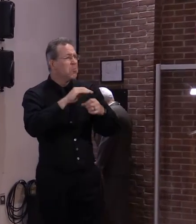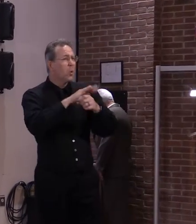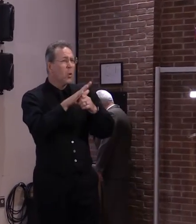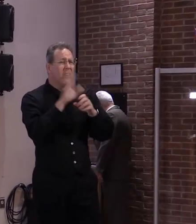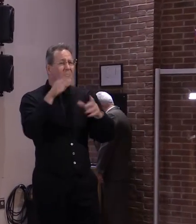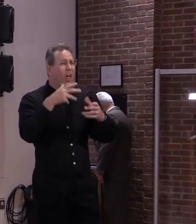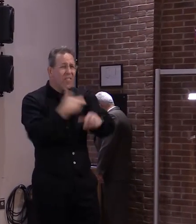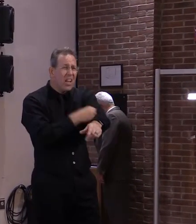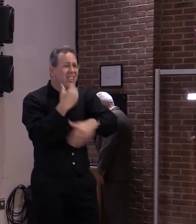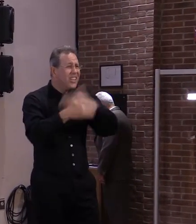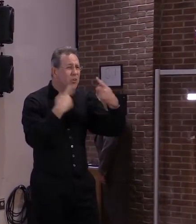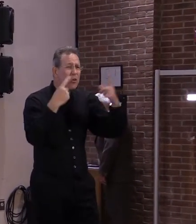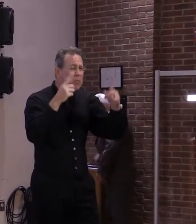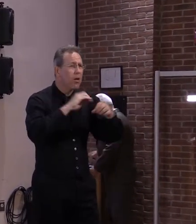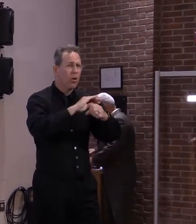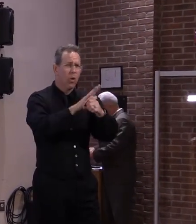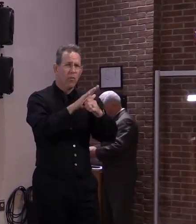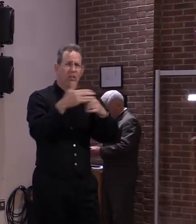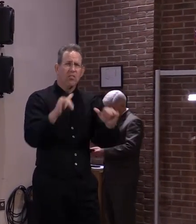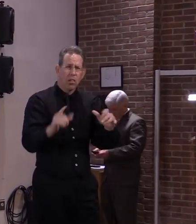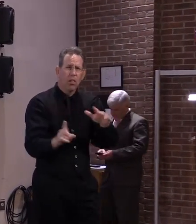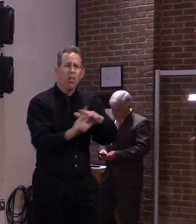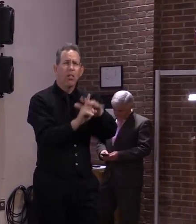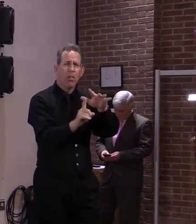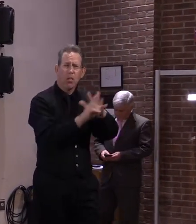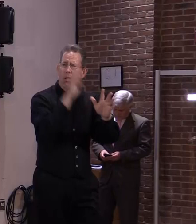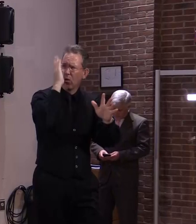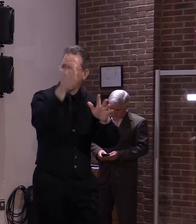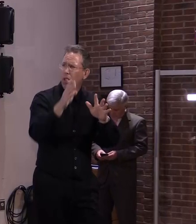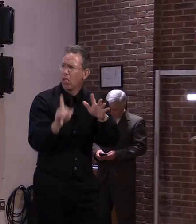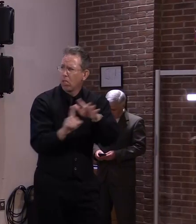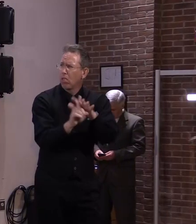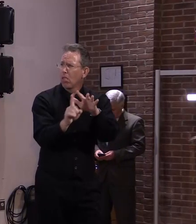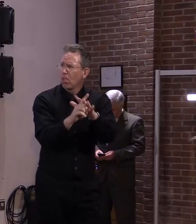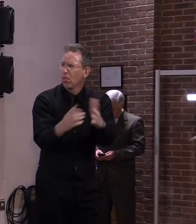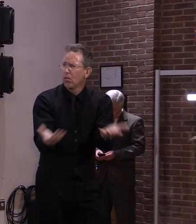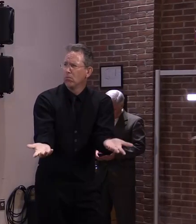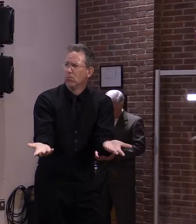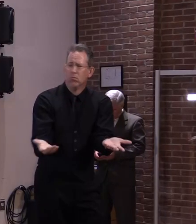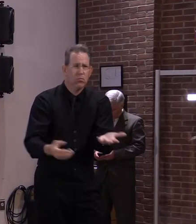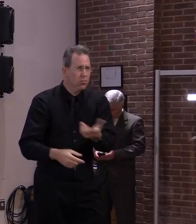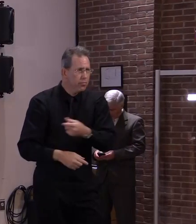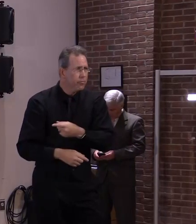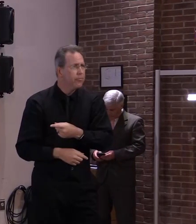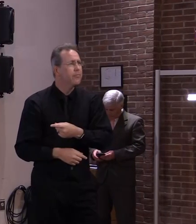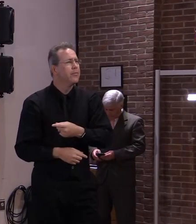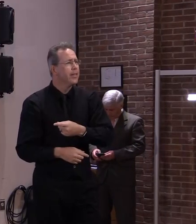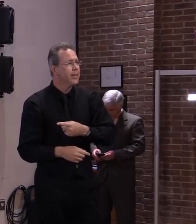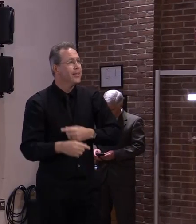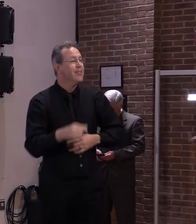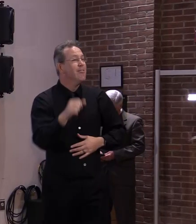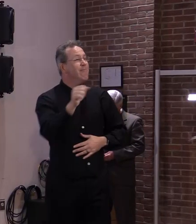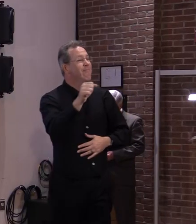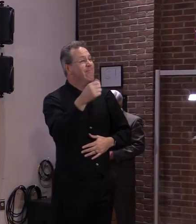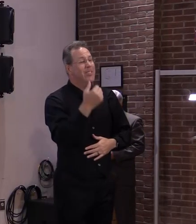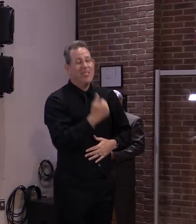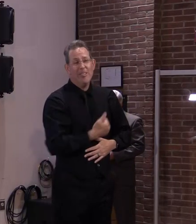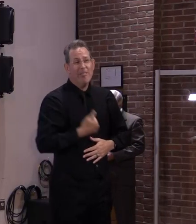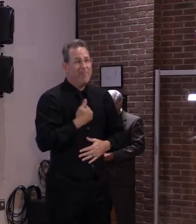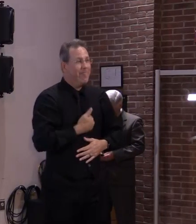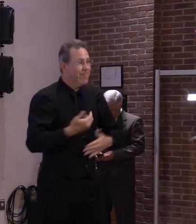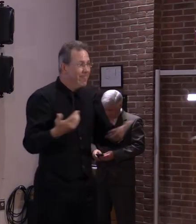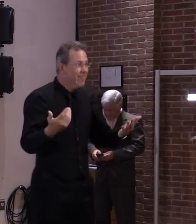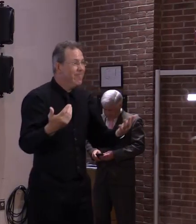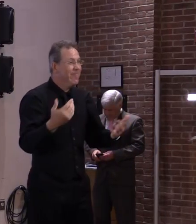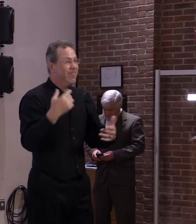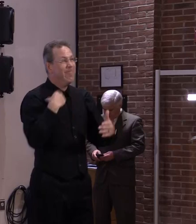You probably don't want me to say yes, but I think you're correct. That that's what the predictions are. But that would be far